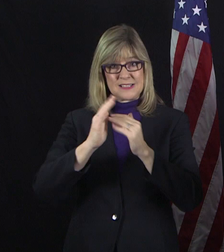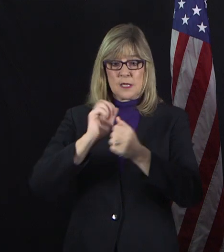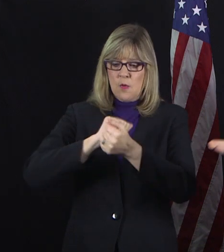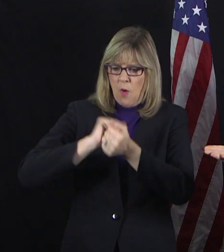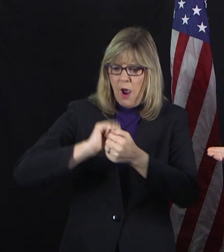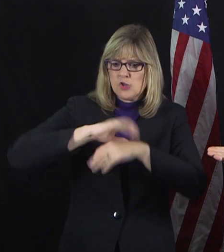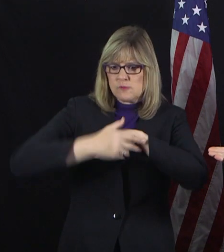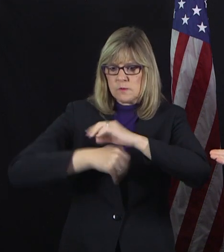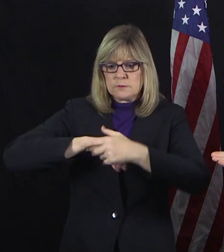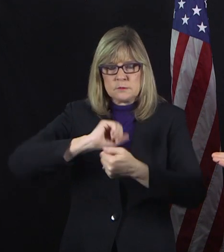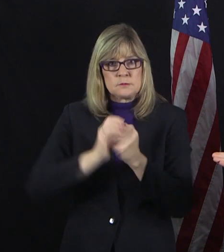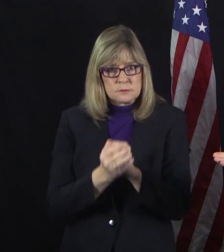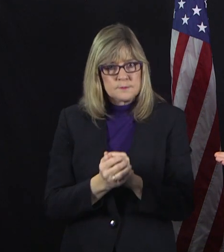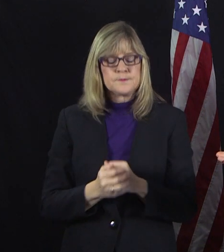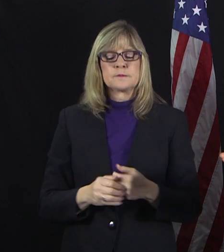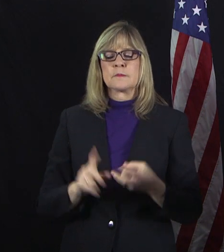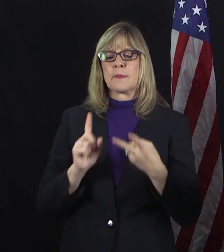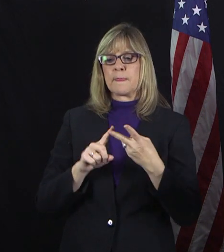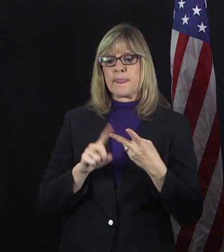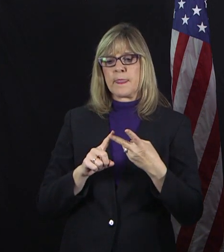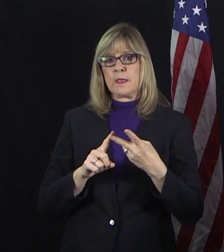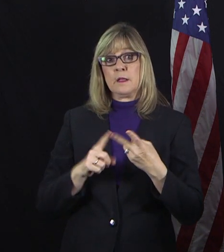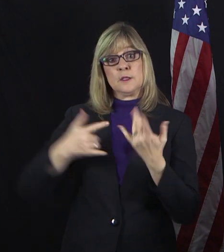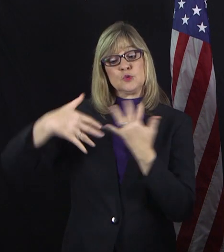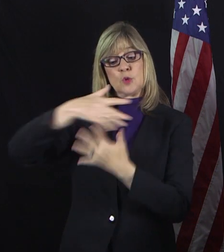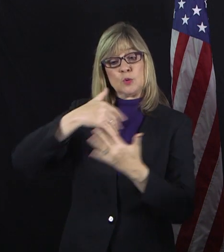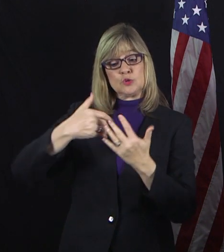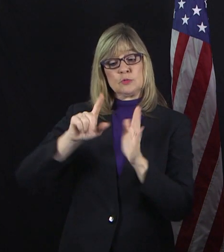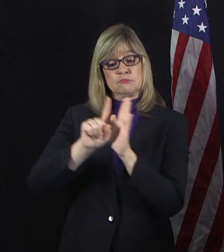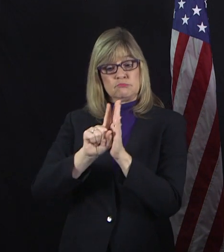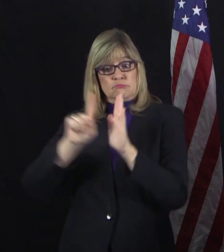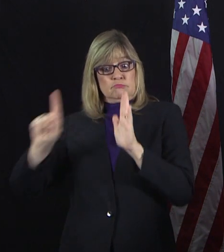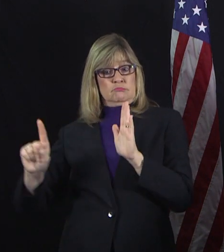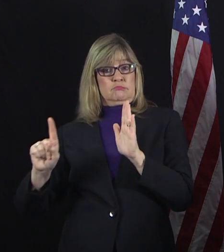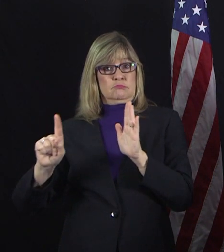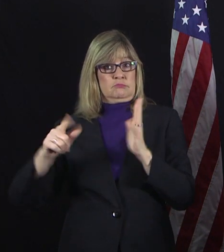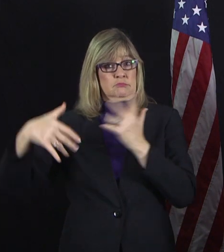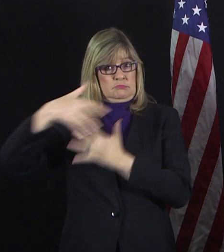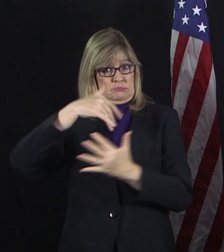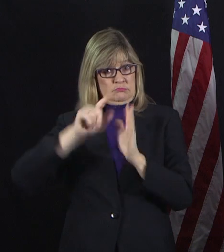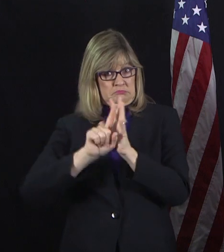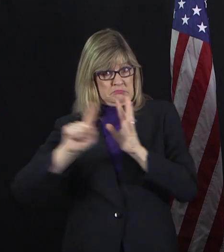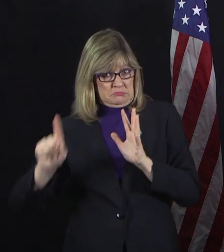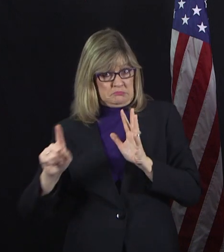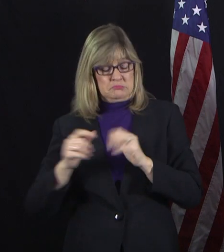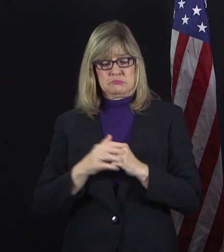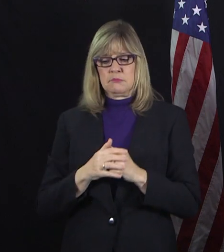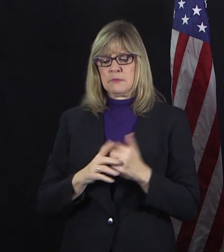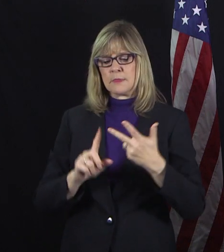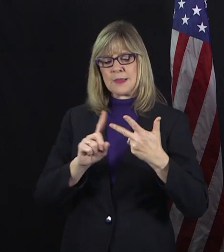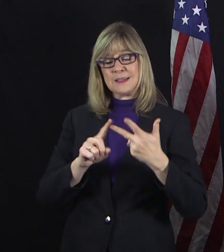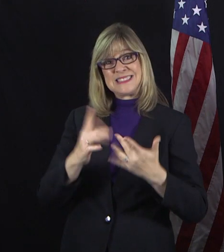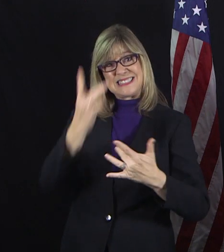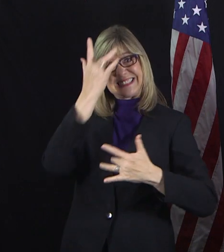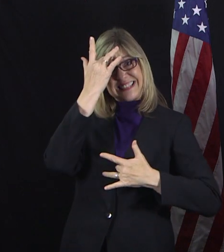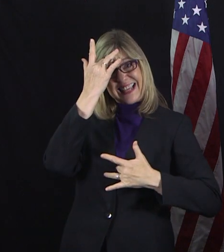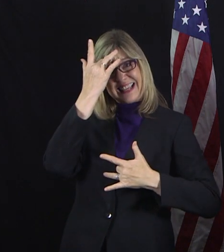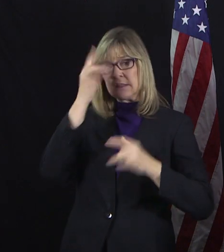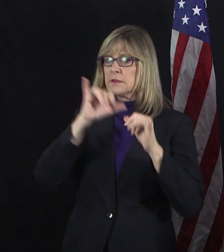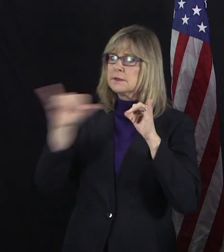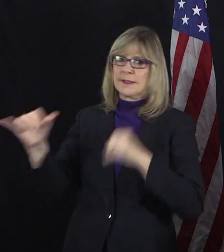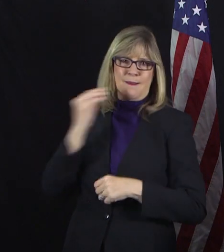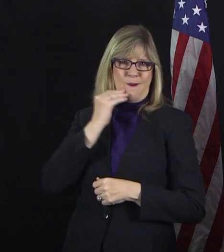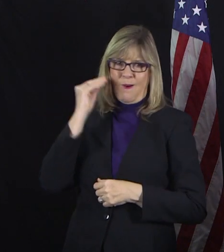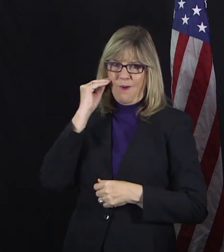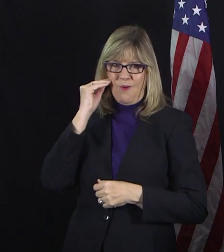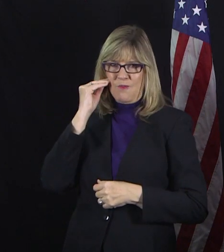keep your social separation. If you're sick, stay home. If you work with a sick employee, tell